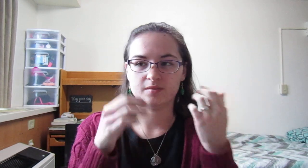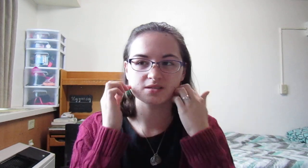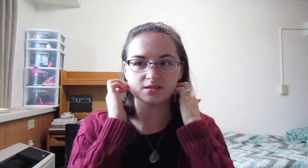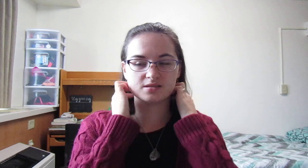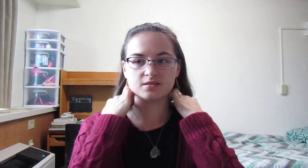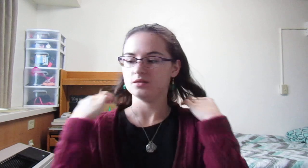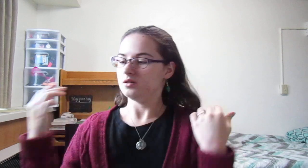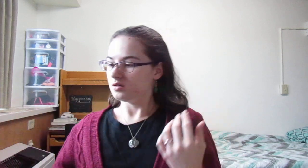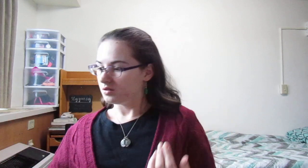it says,